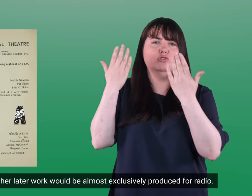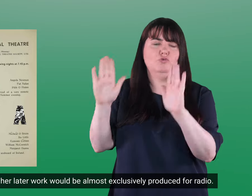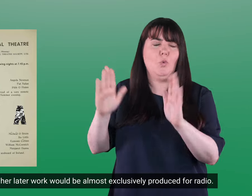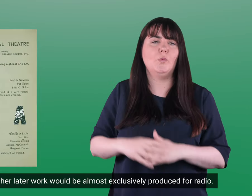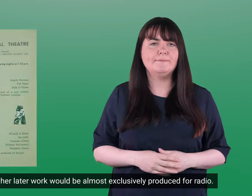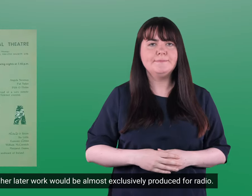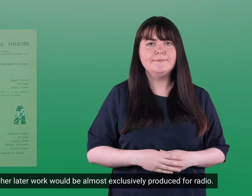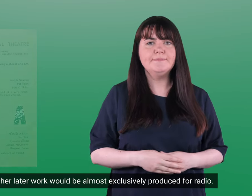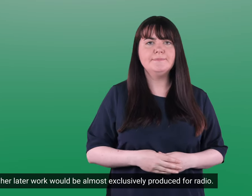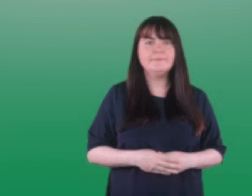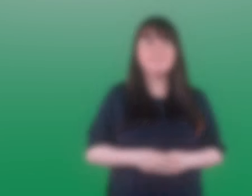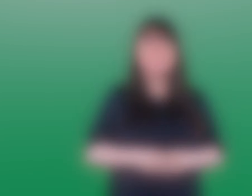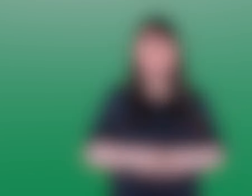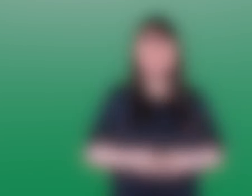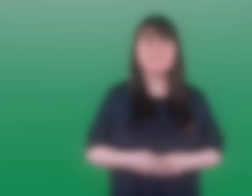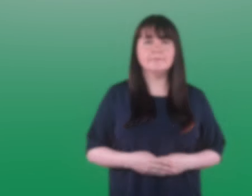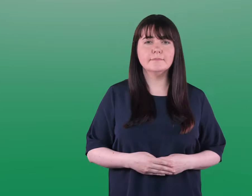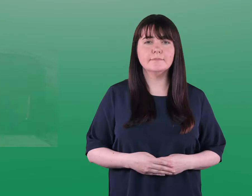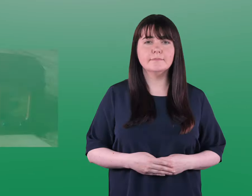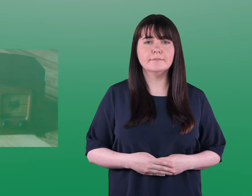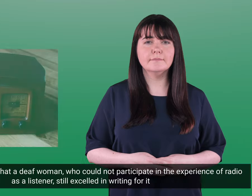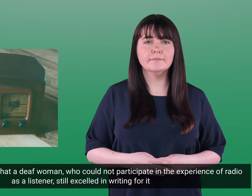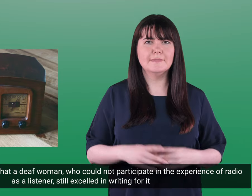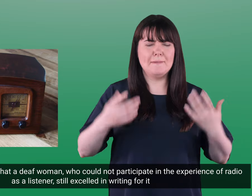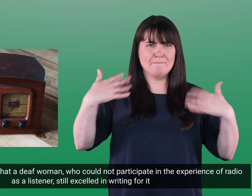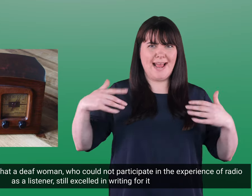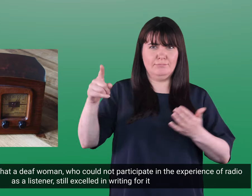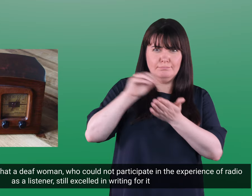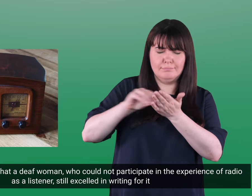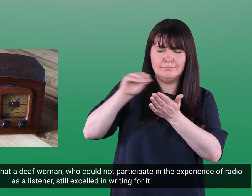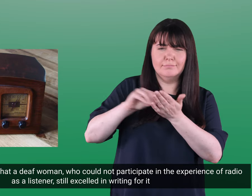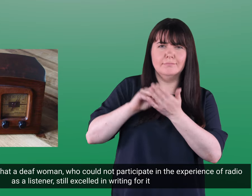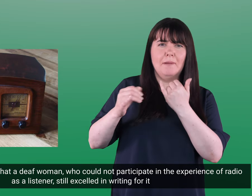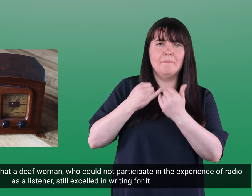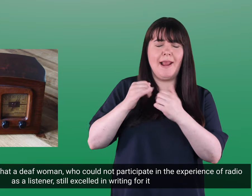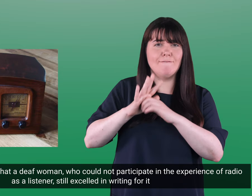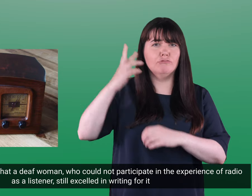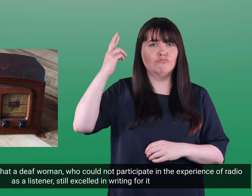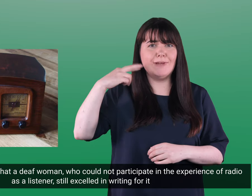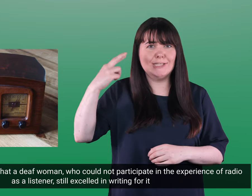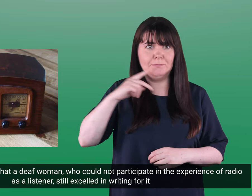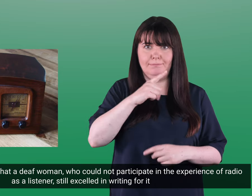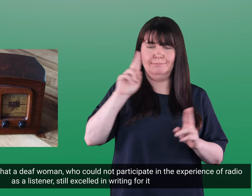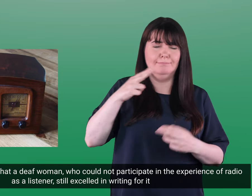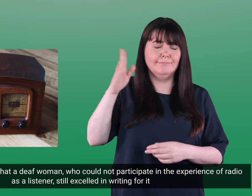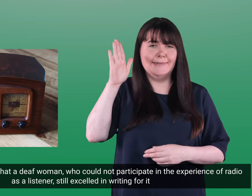exclusively produced for radio. It was truly remarkable that a deaf woman who could not participate in the experience of